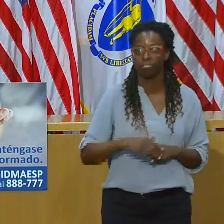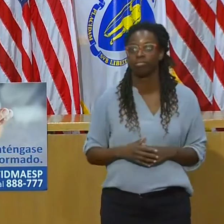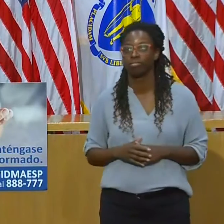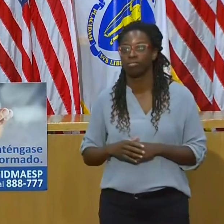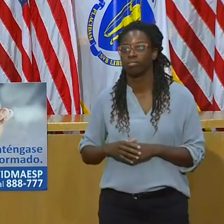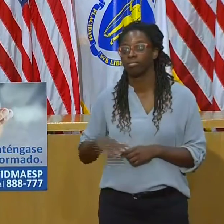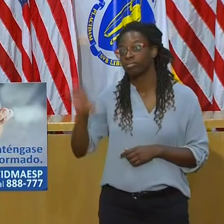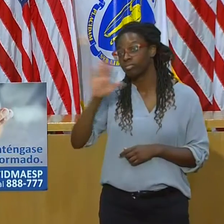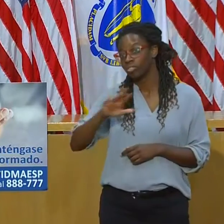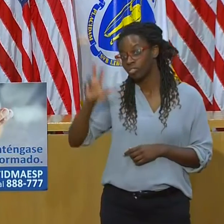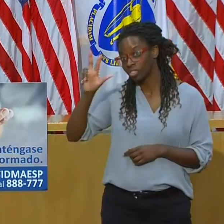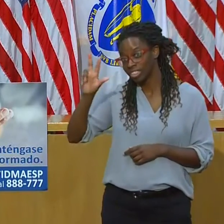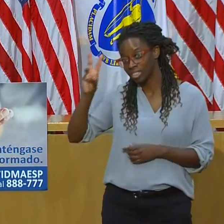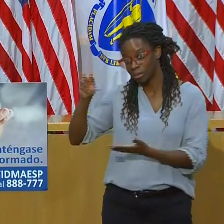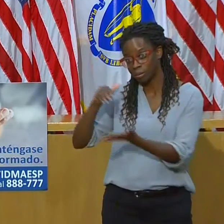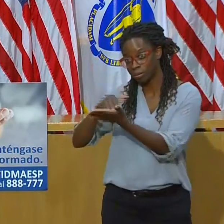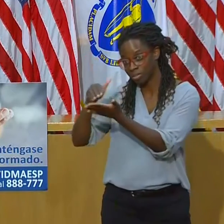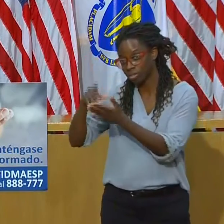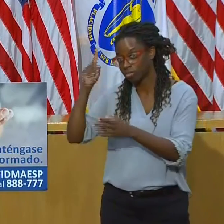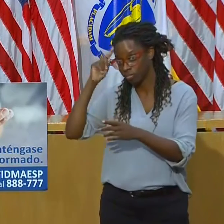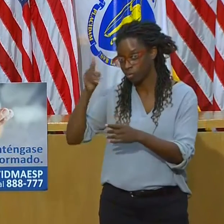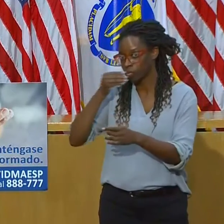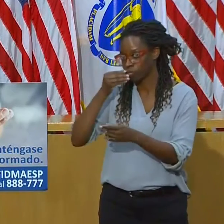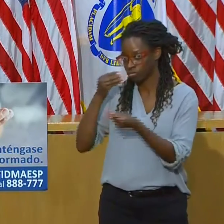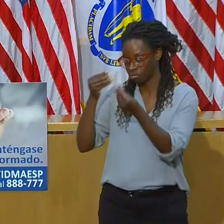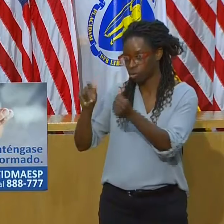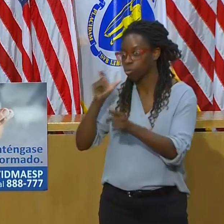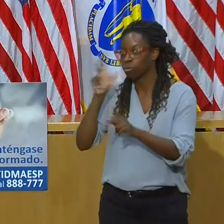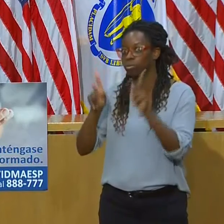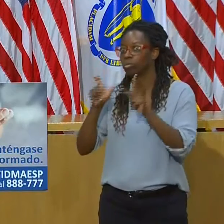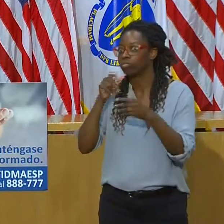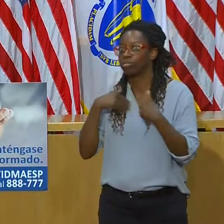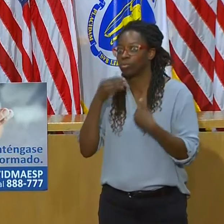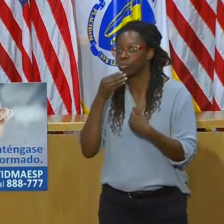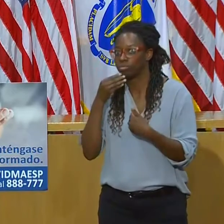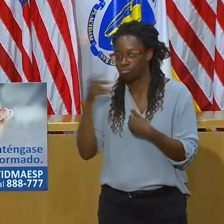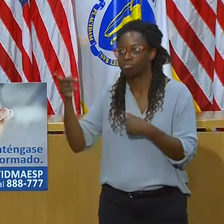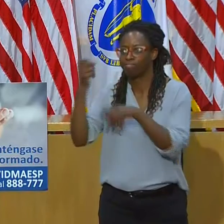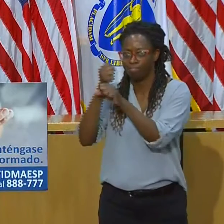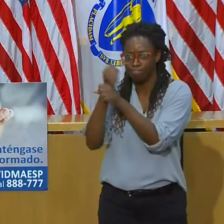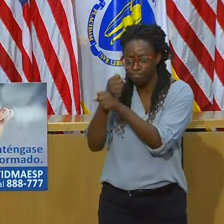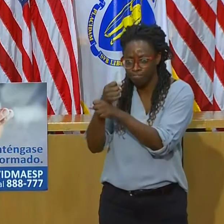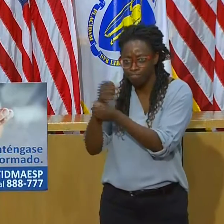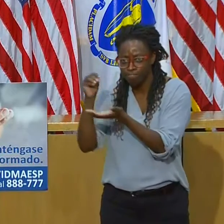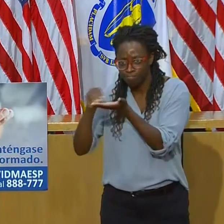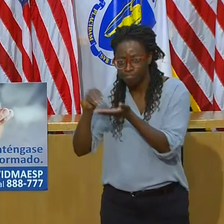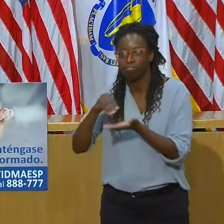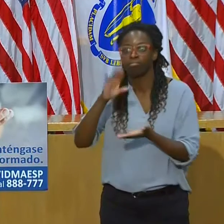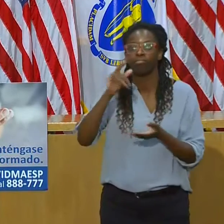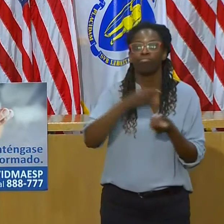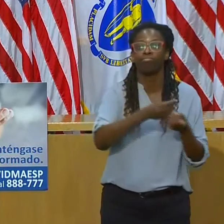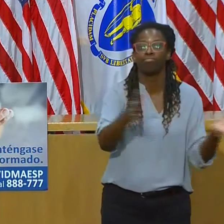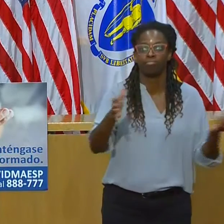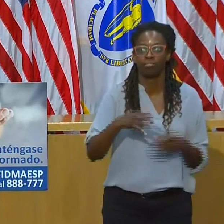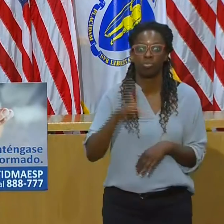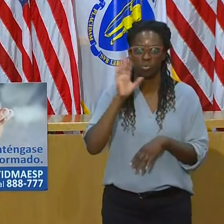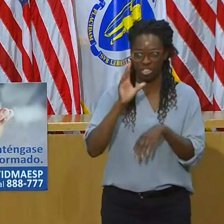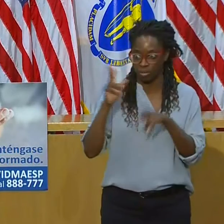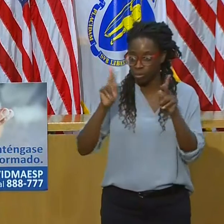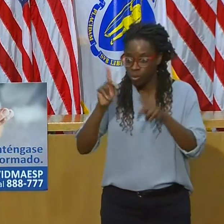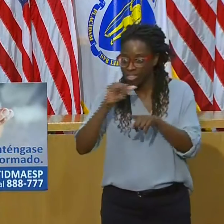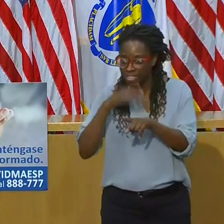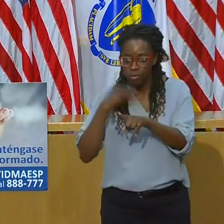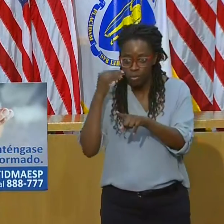Infrastructure Grant Program for increasing capacity for food direct delivery to food banks and food pantries